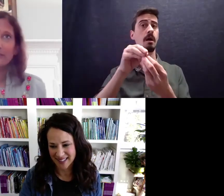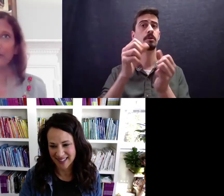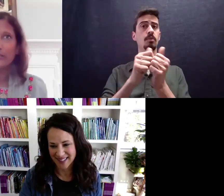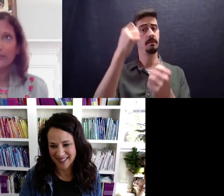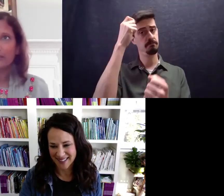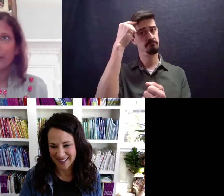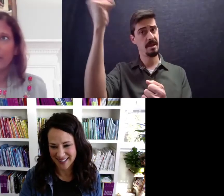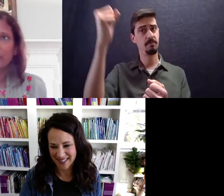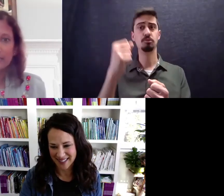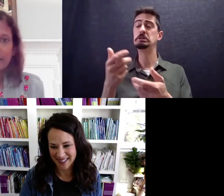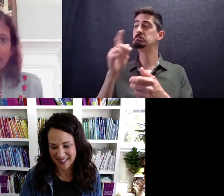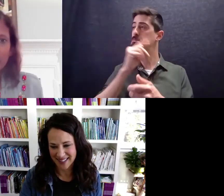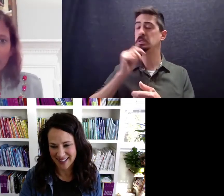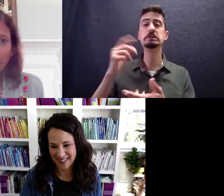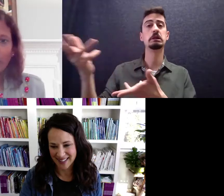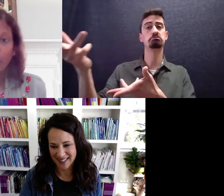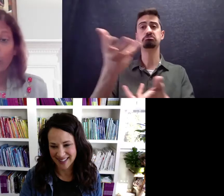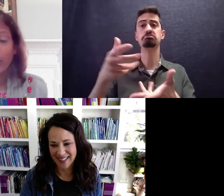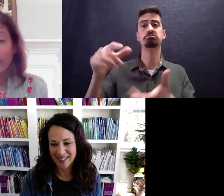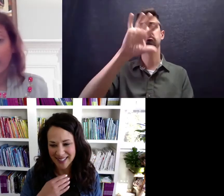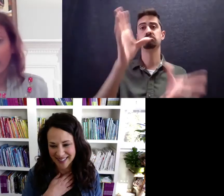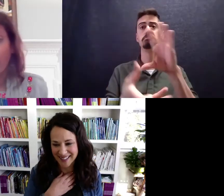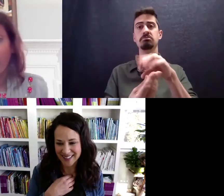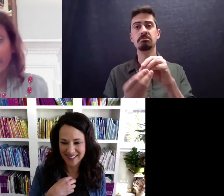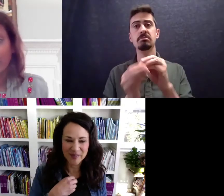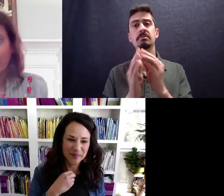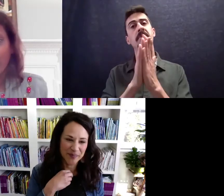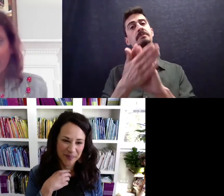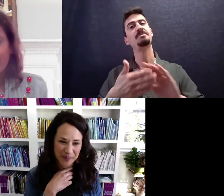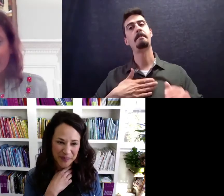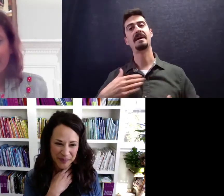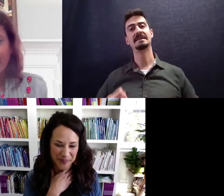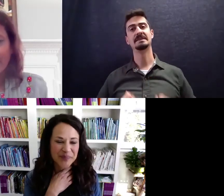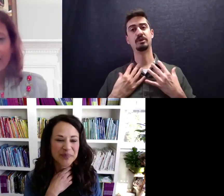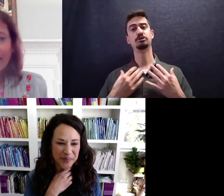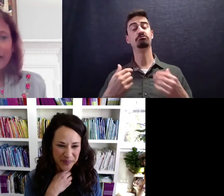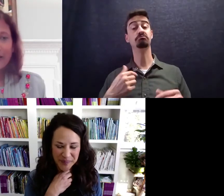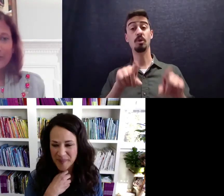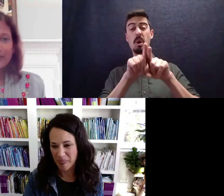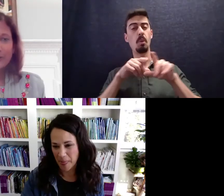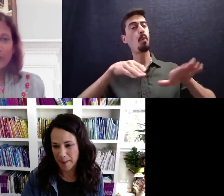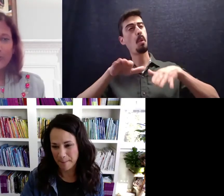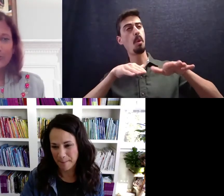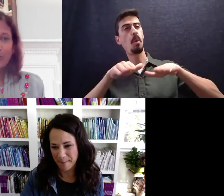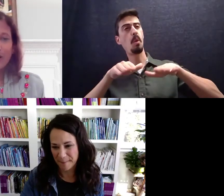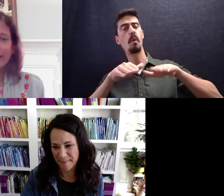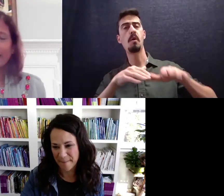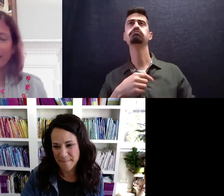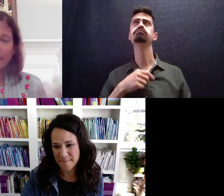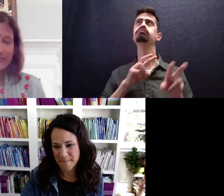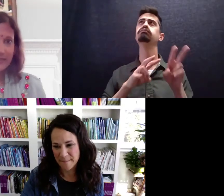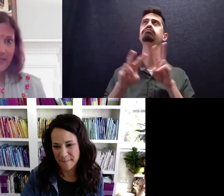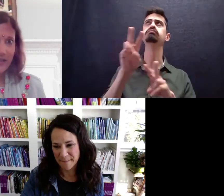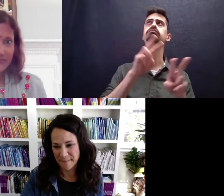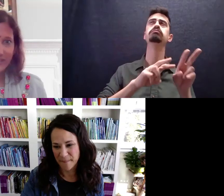just, you know, anything that I happen to see, you know, while I walk, I go for walks every day. And so, on those walks, I